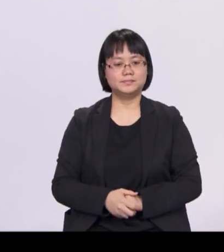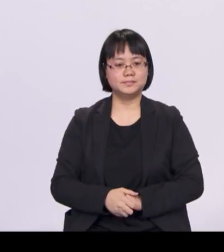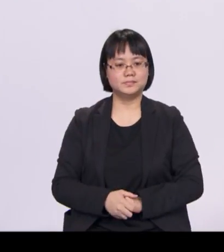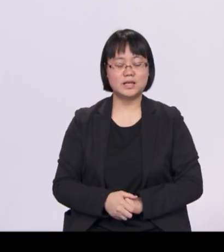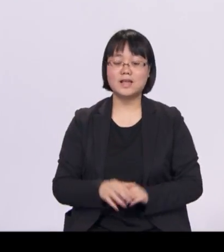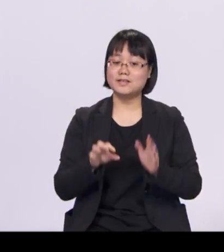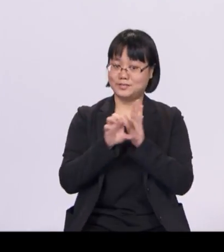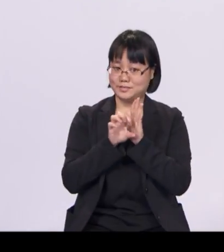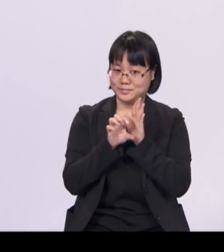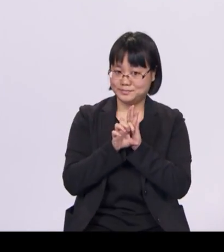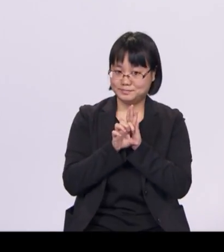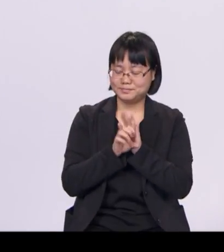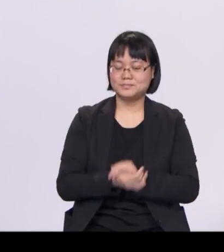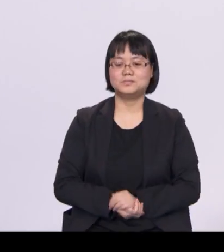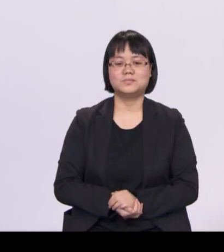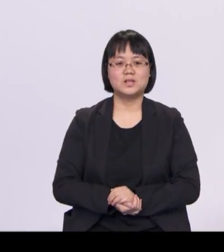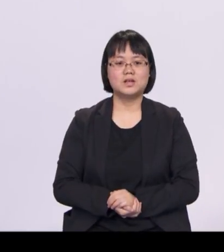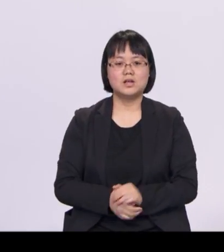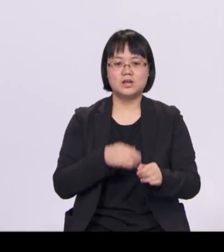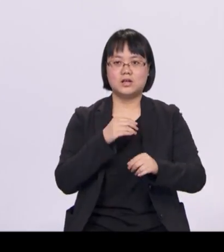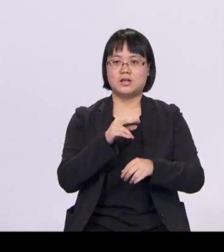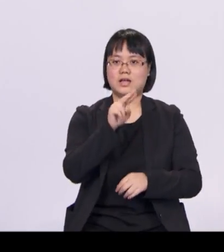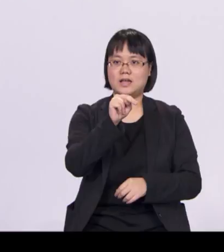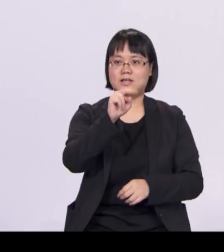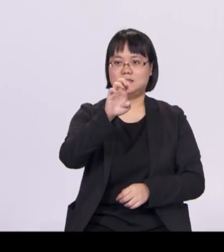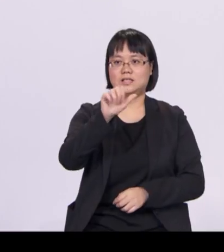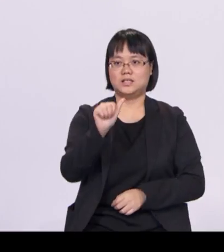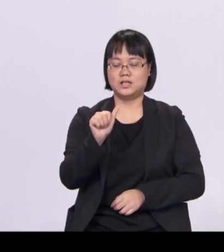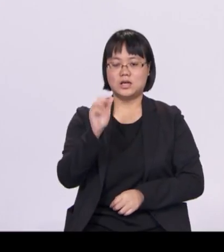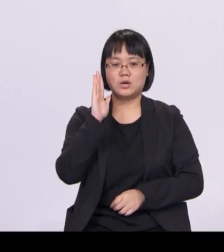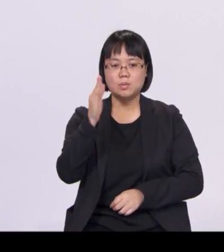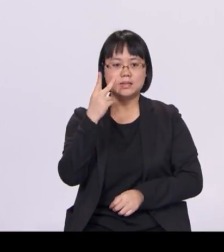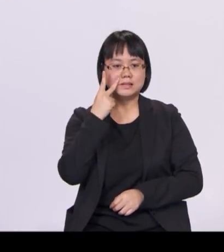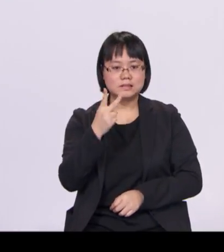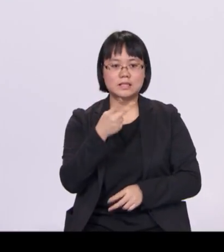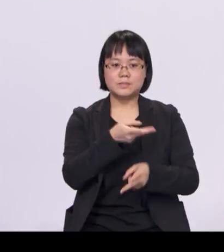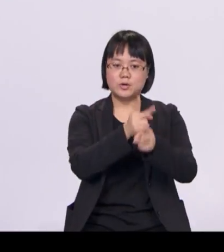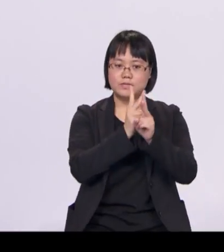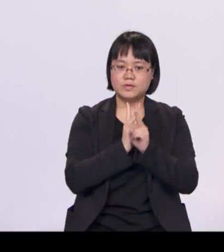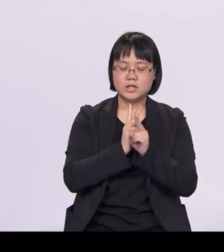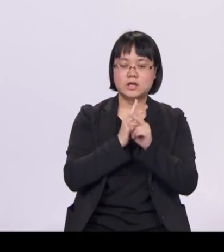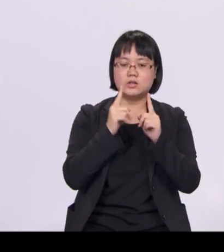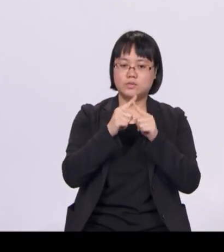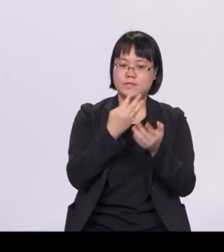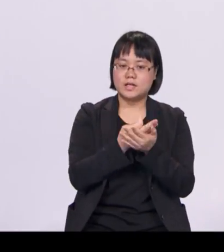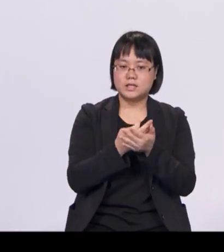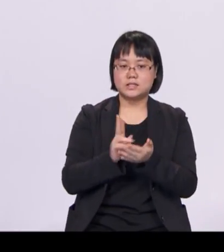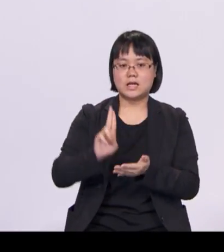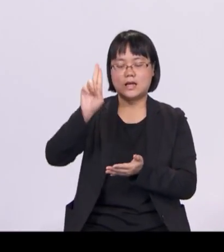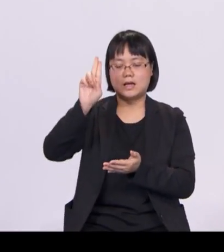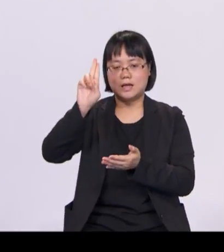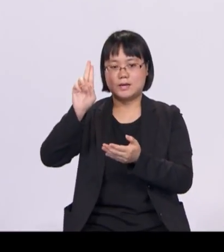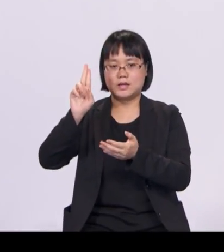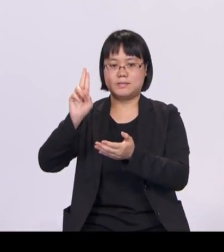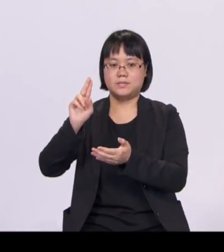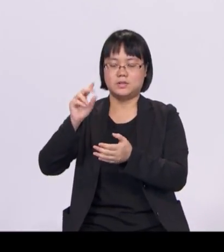example, the National Environment Agency will look at borrowing to finance upcoming integrated waste management facility.